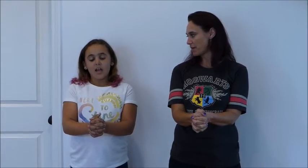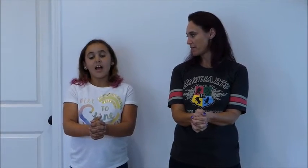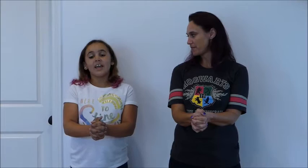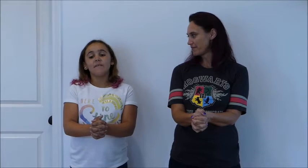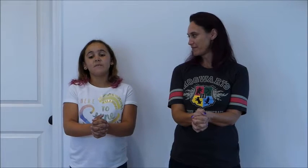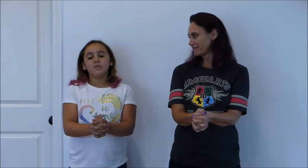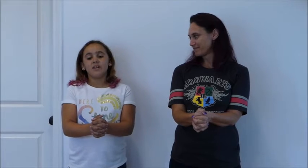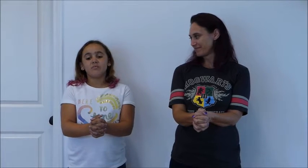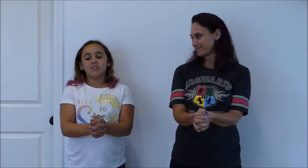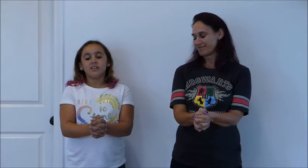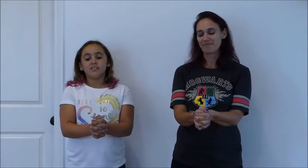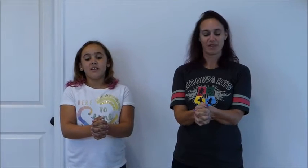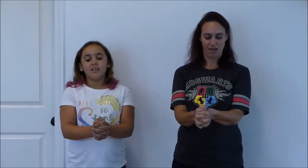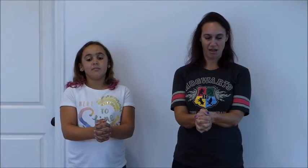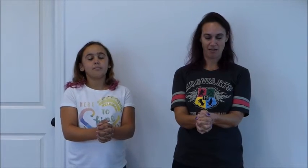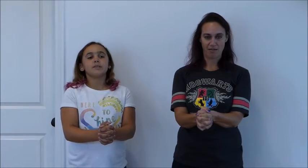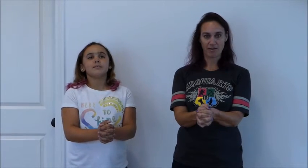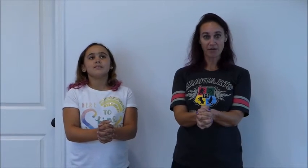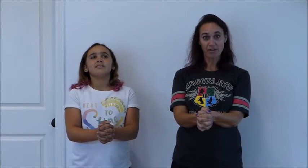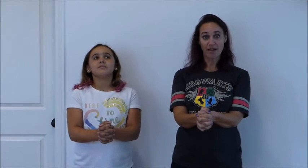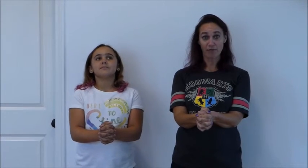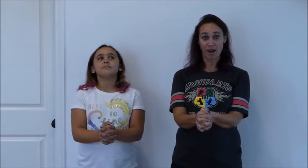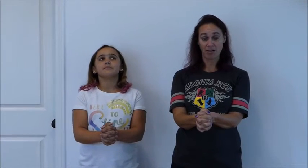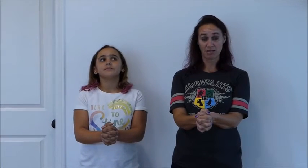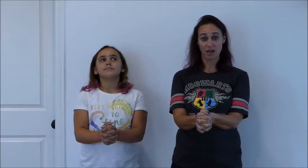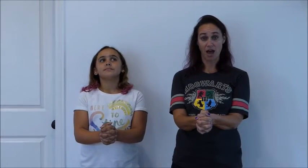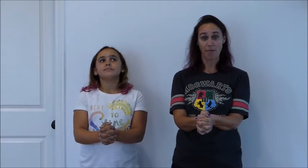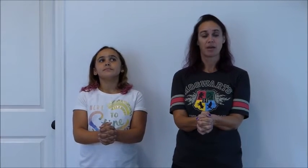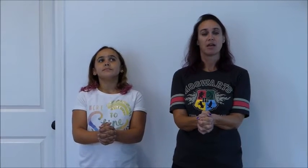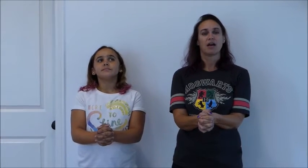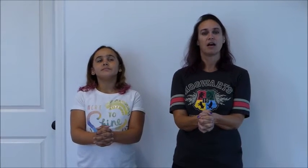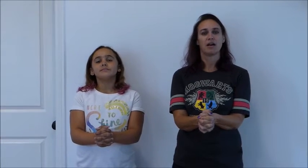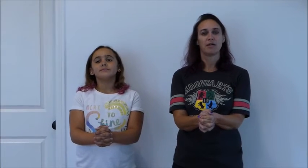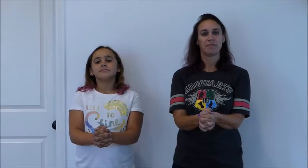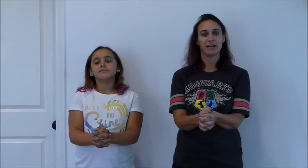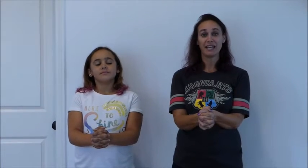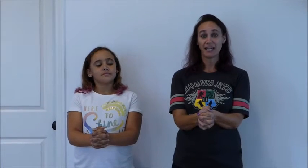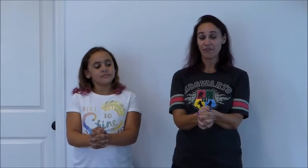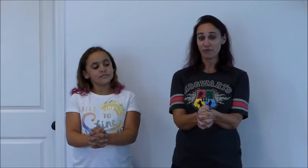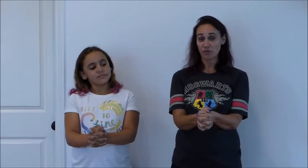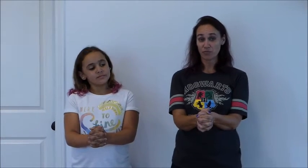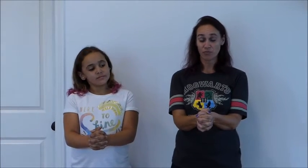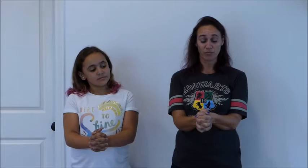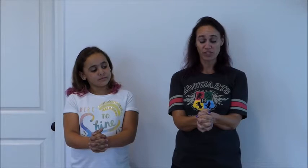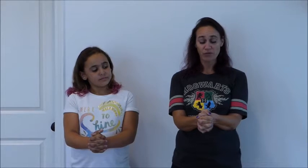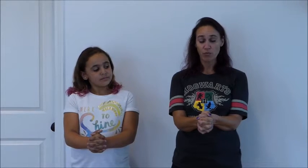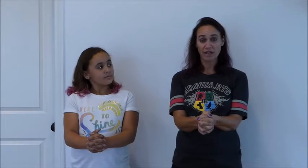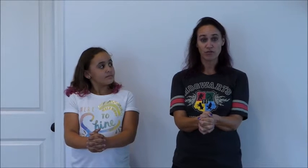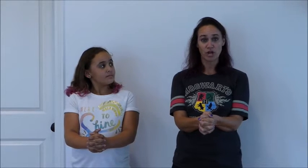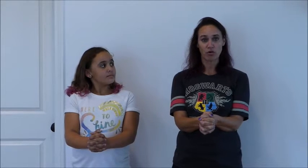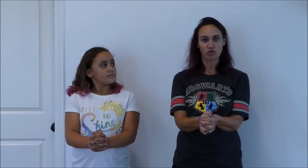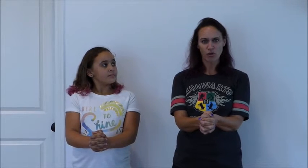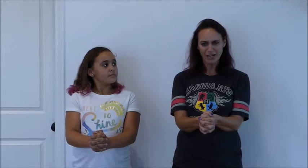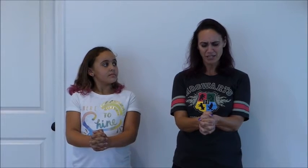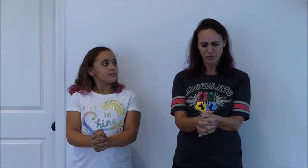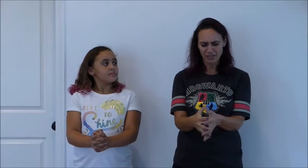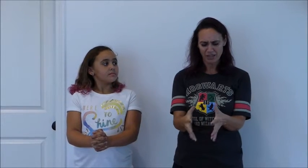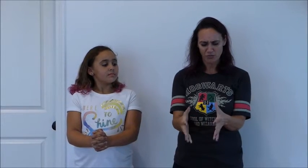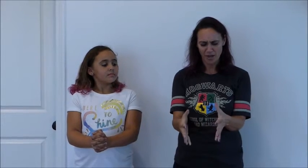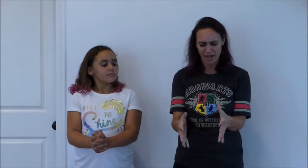I have the right one on top all right we both have right on top if you're whichever way you go try to do it the other way